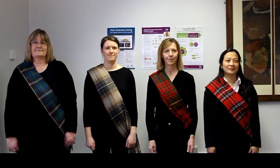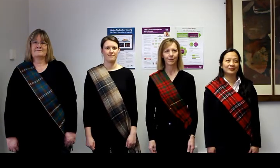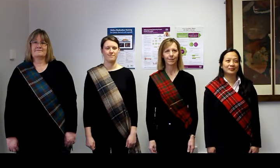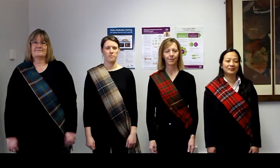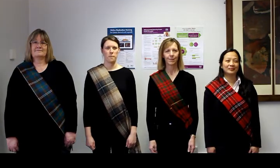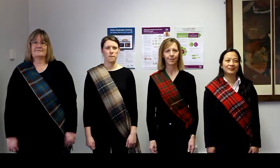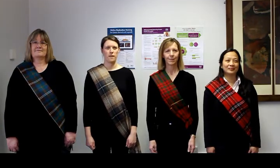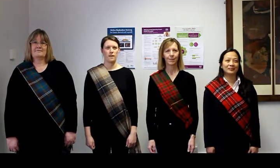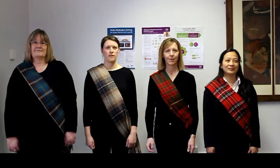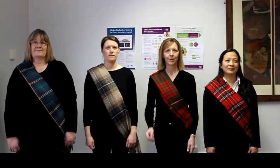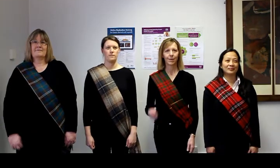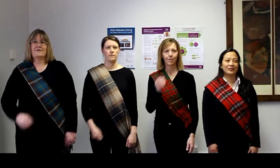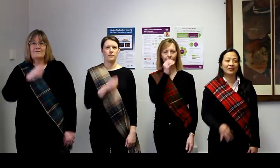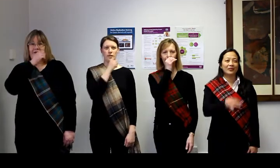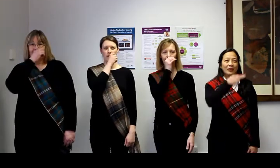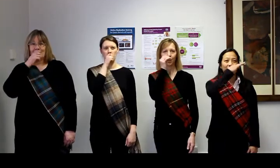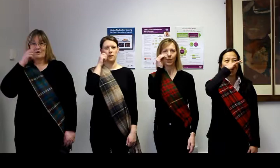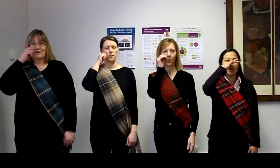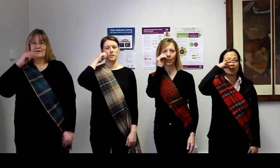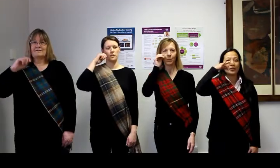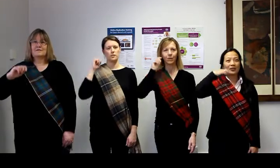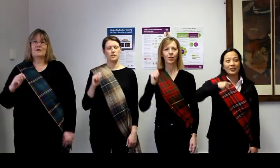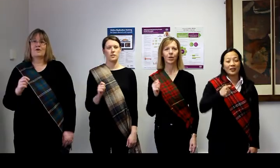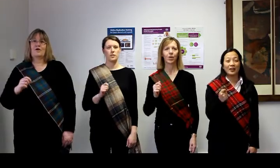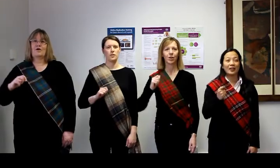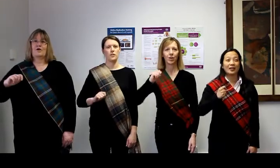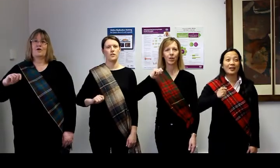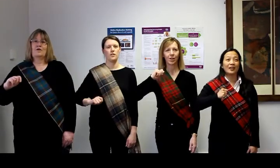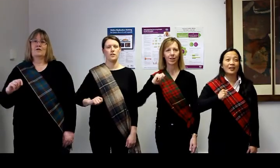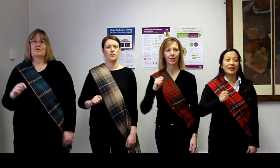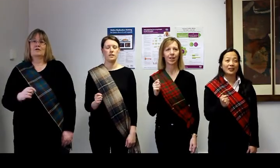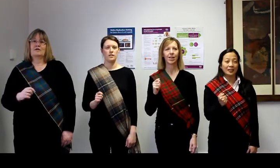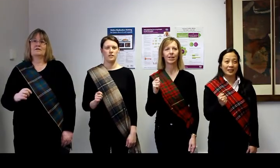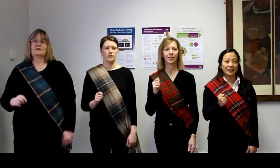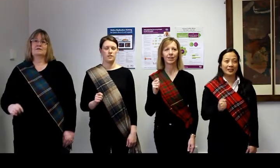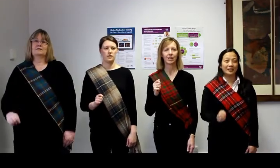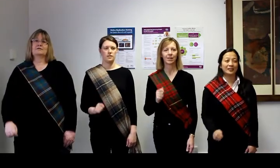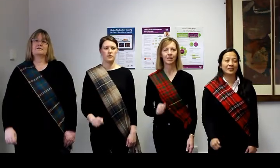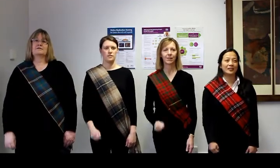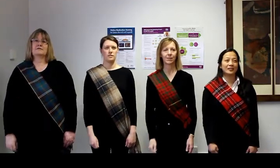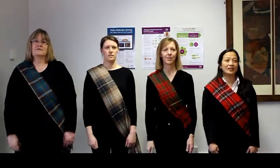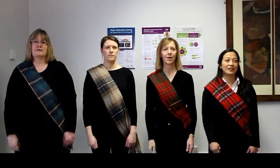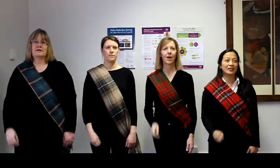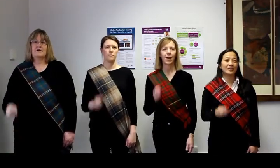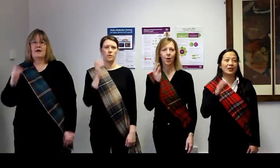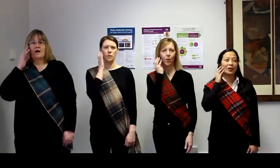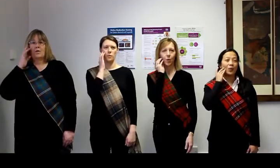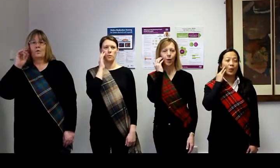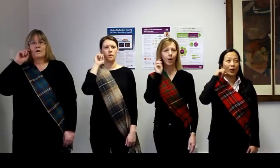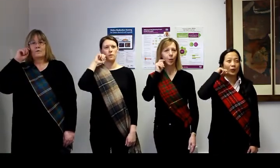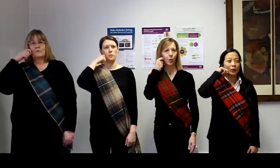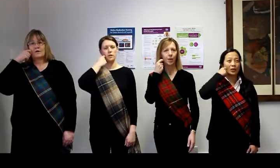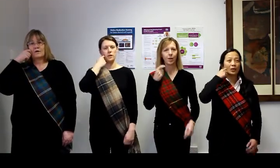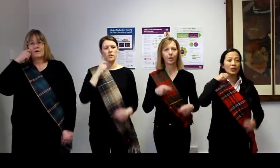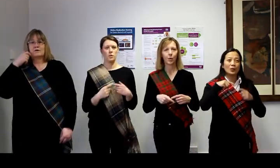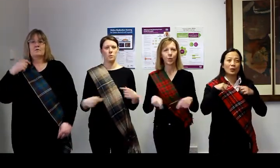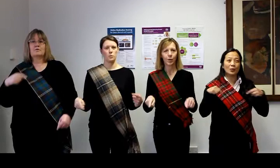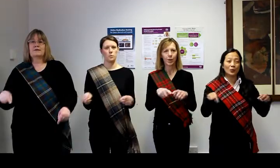O Forest Godland, when will we